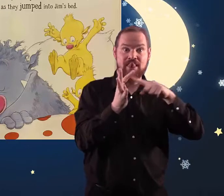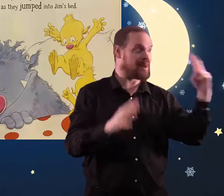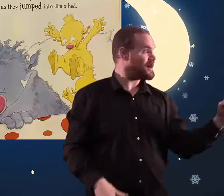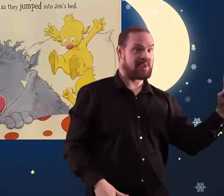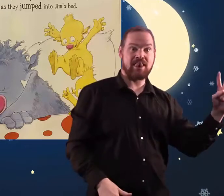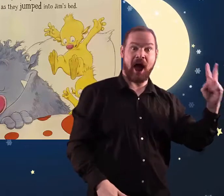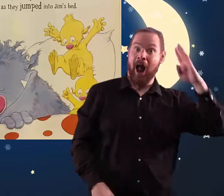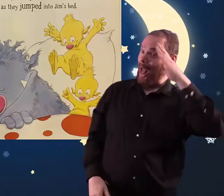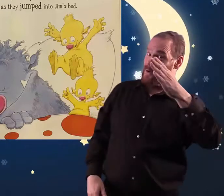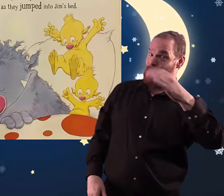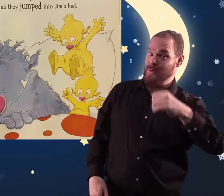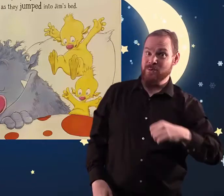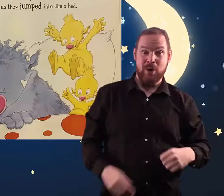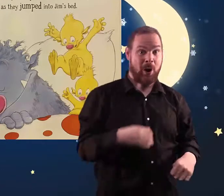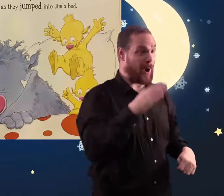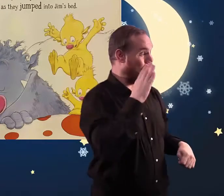twins, Crinkle and Crumple.